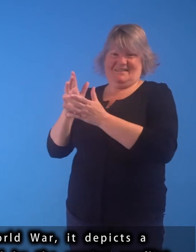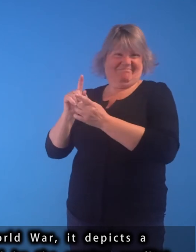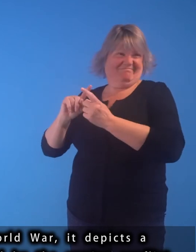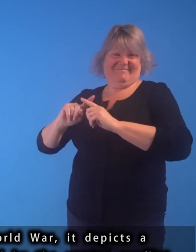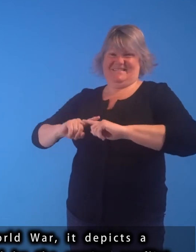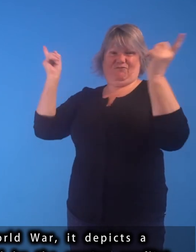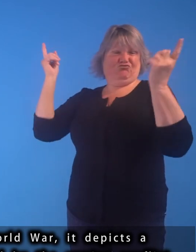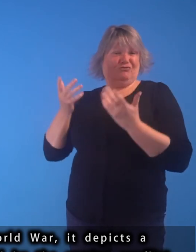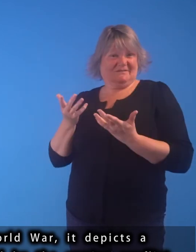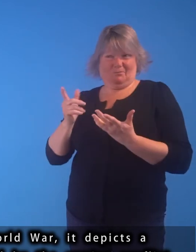conflict.